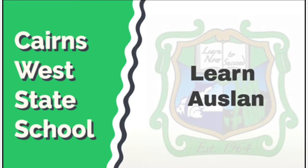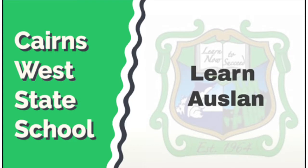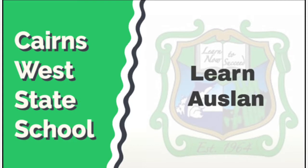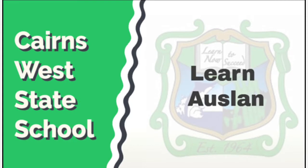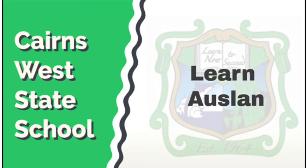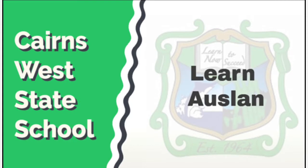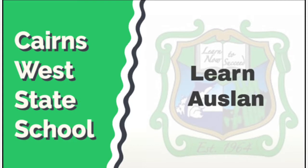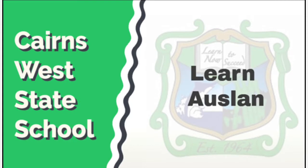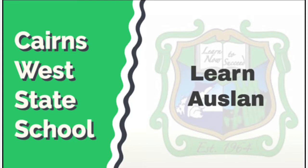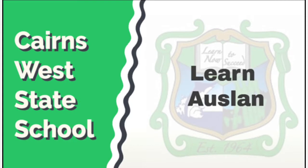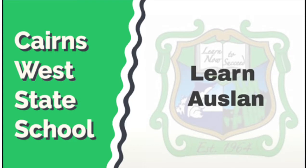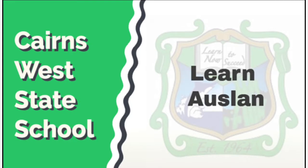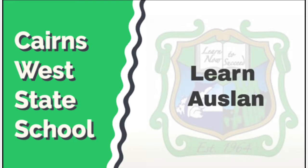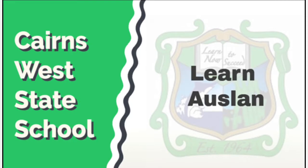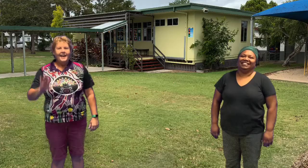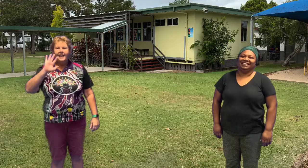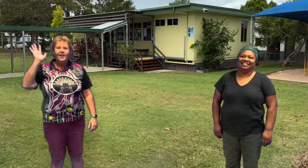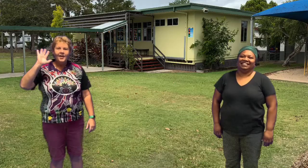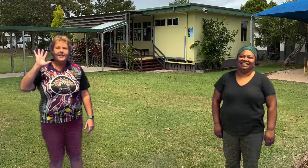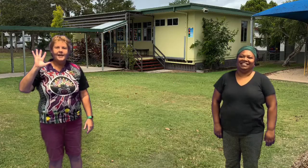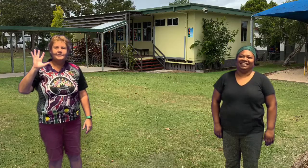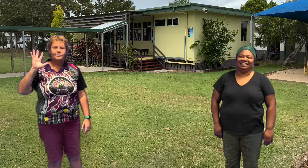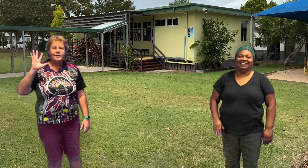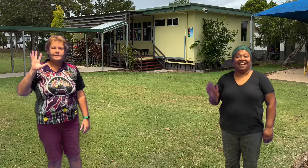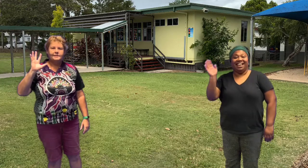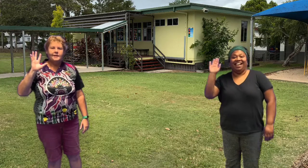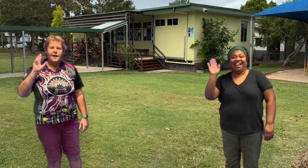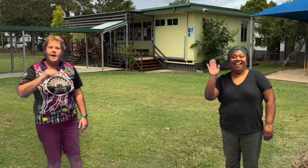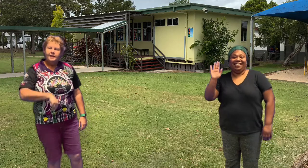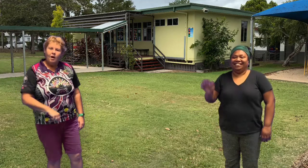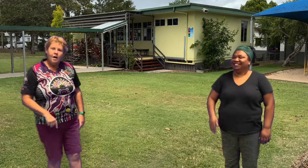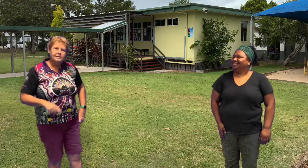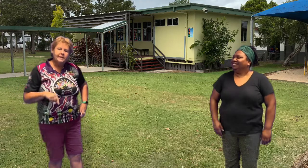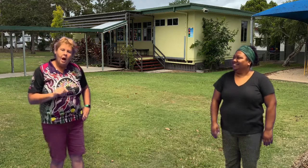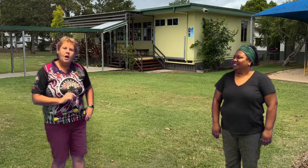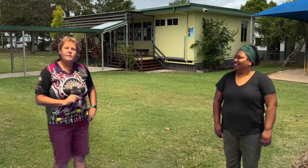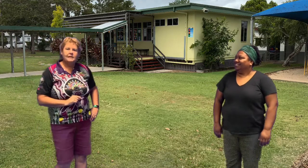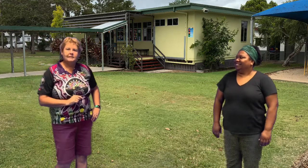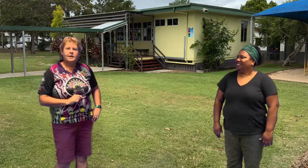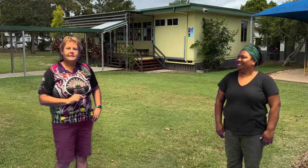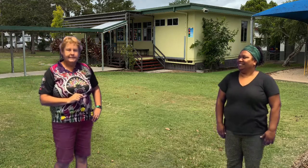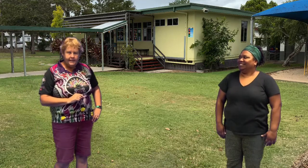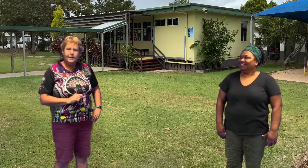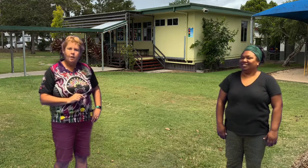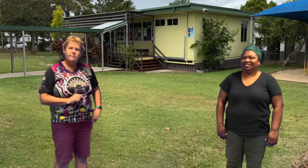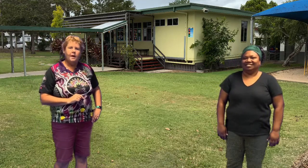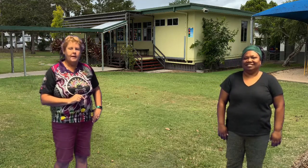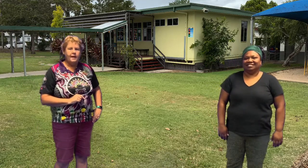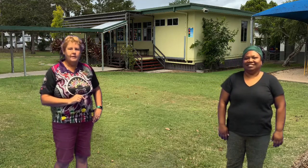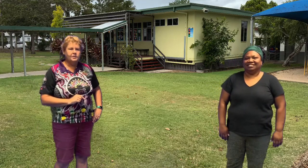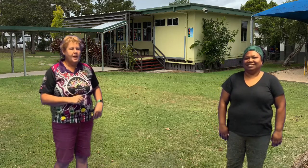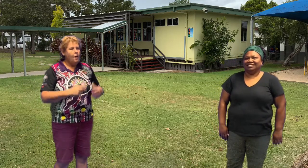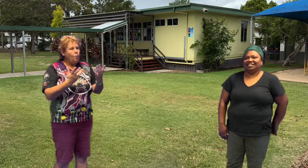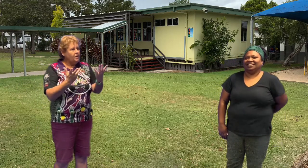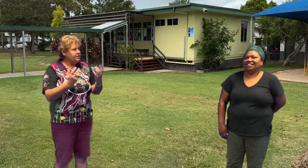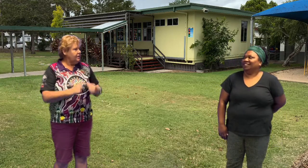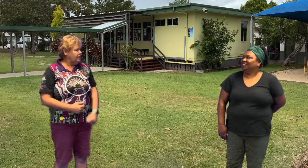eyes, I saw the shine. Hello, Ken's West. You know, I was at home last night, sitting on my lounge, watching the